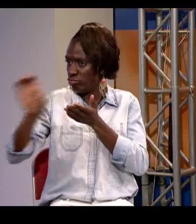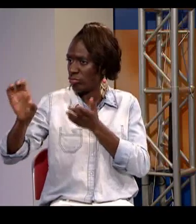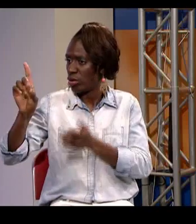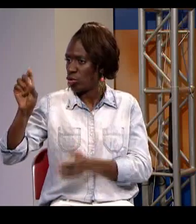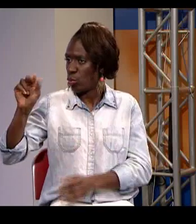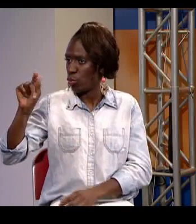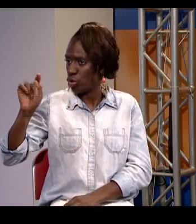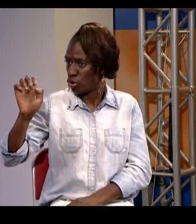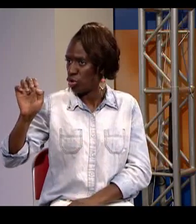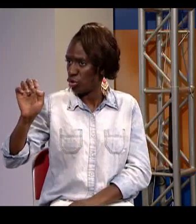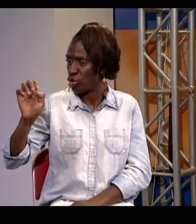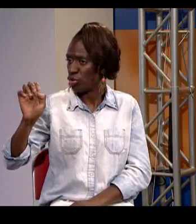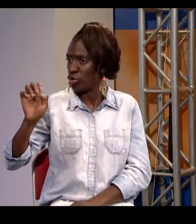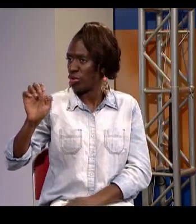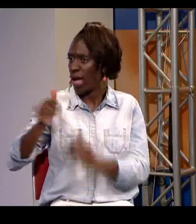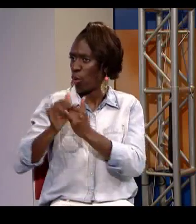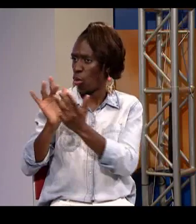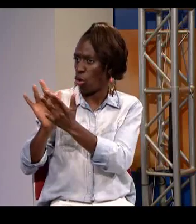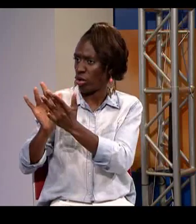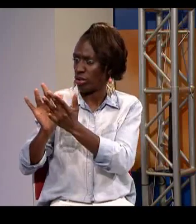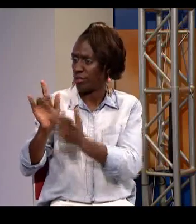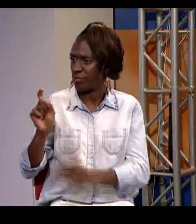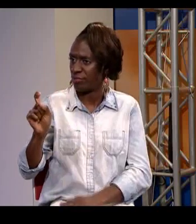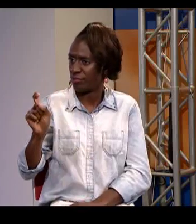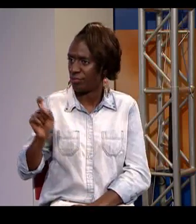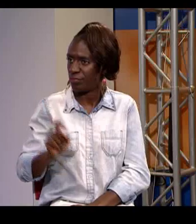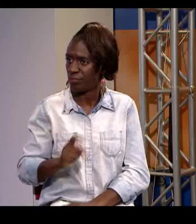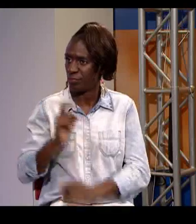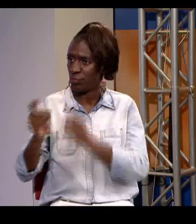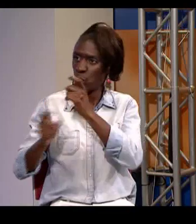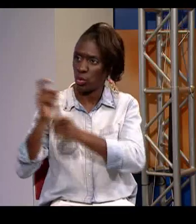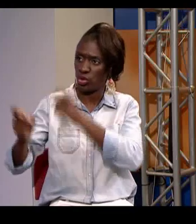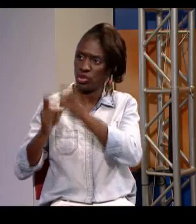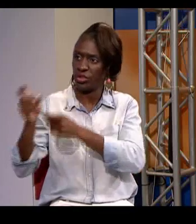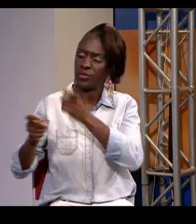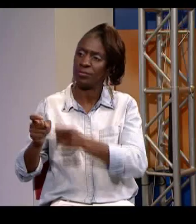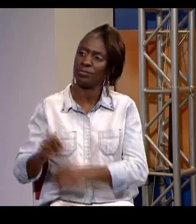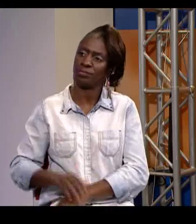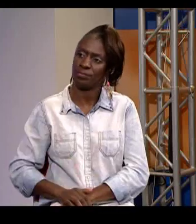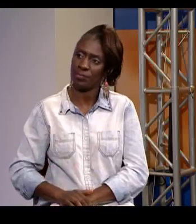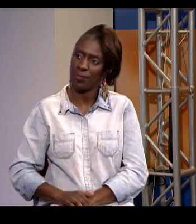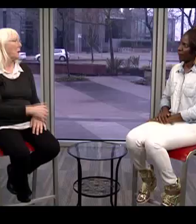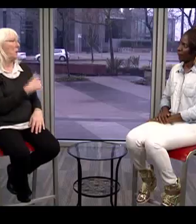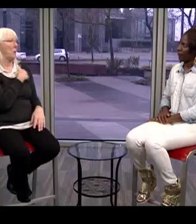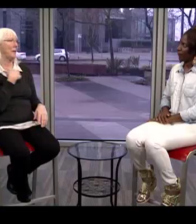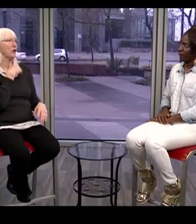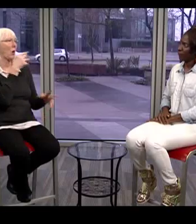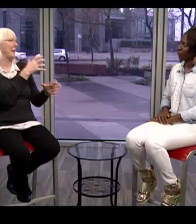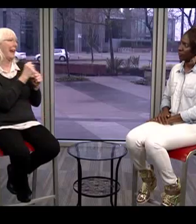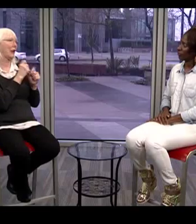though. I'm wondering, does WIDHH need donations? And if people are interested, how do they go about contacting WIDHH?